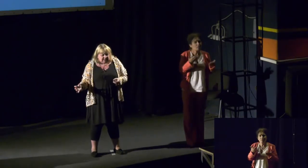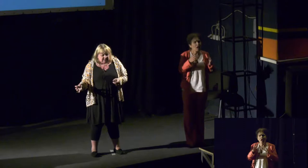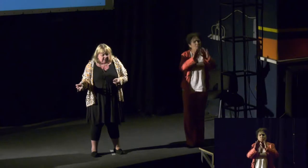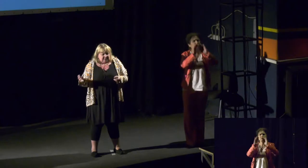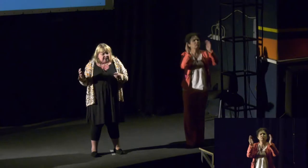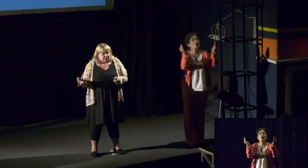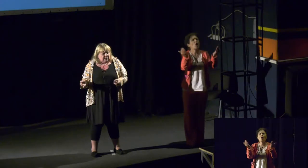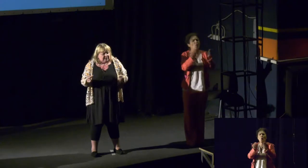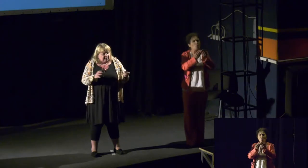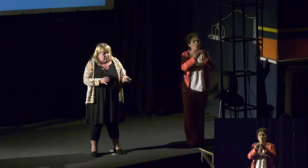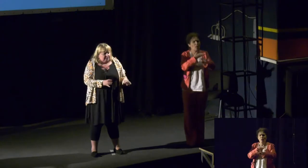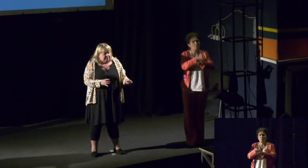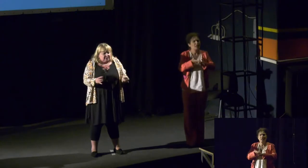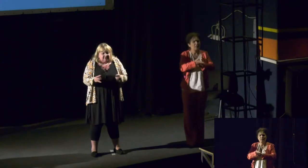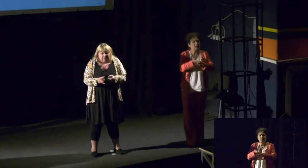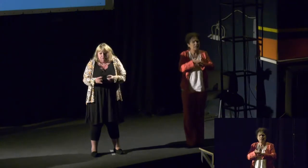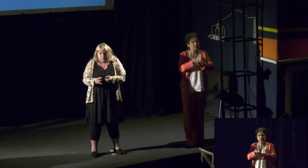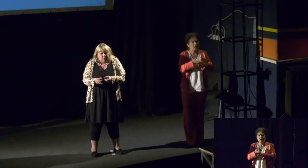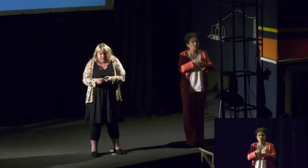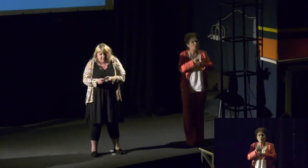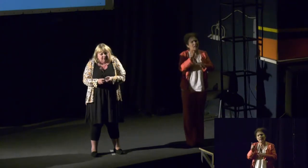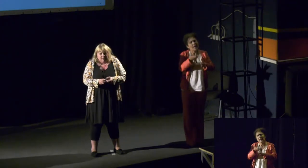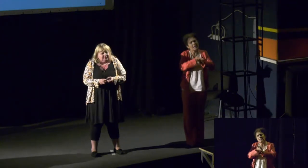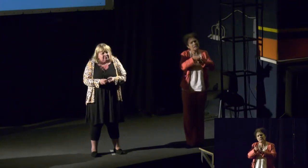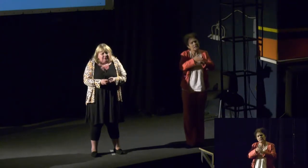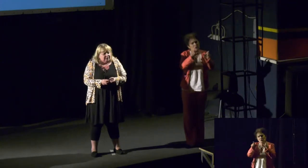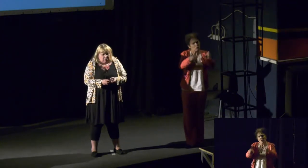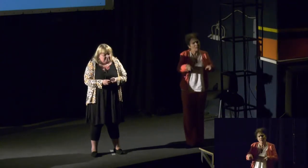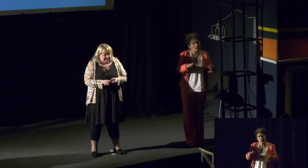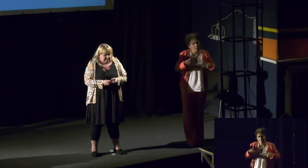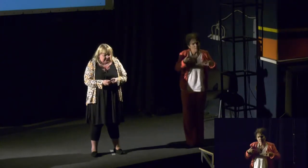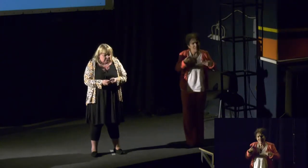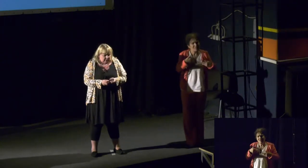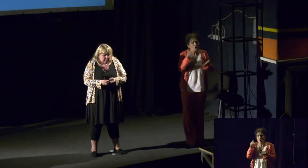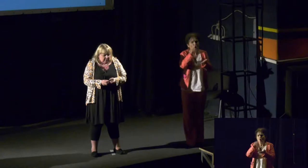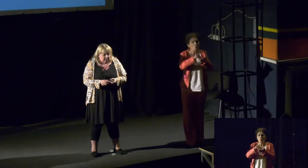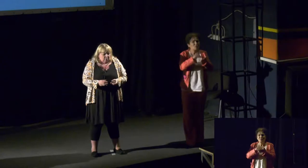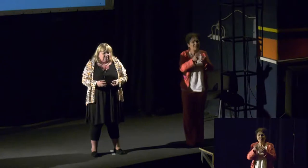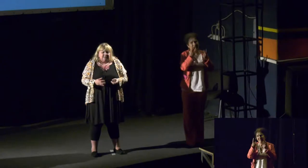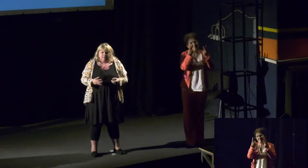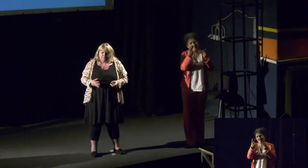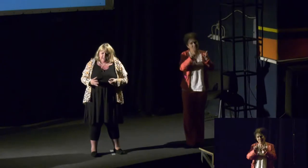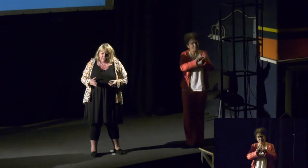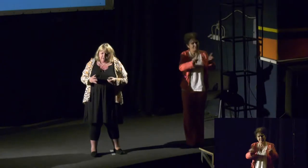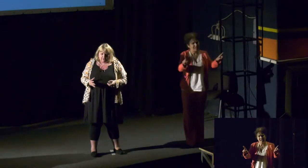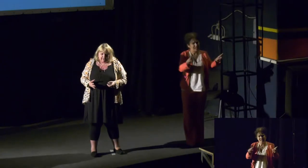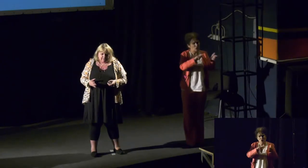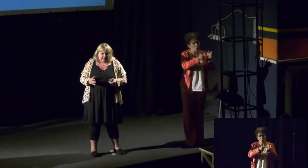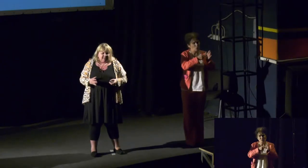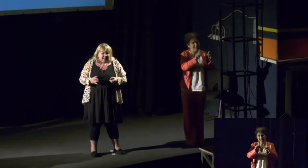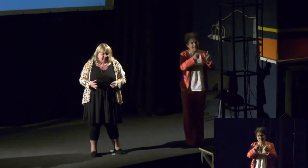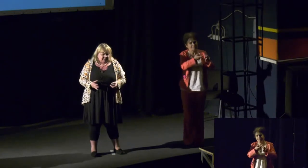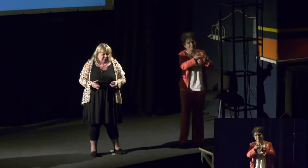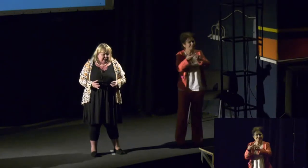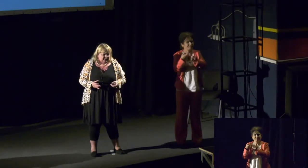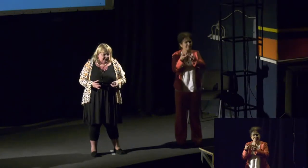sex and sexuality in young people are still two concepts that really don't marry very well. We're still very stuck in